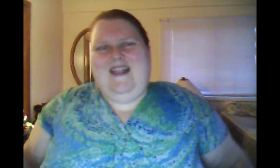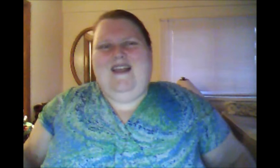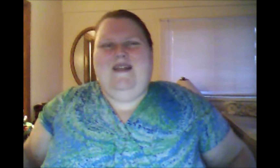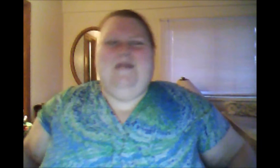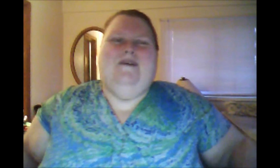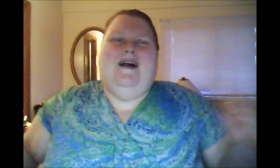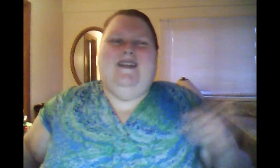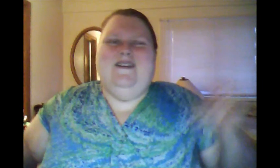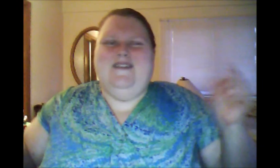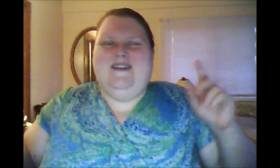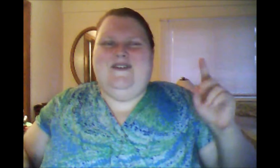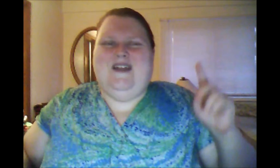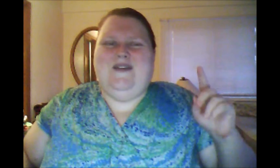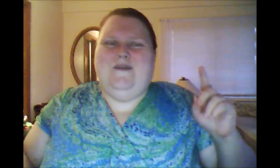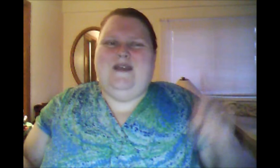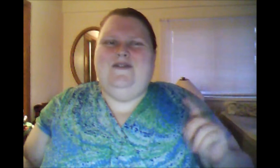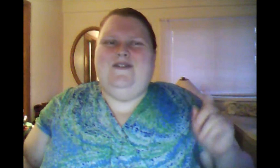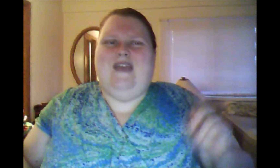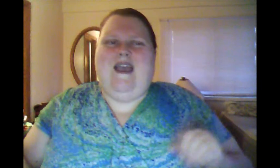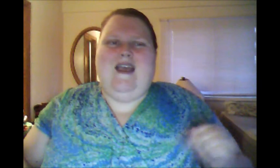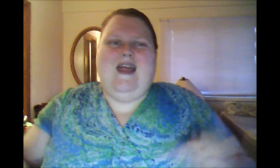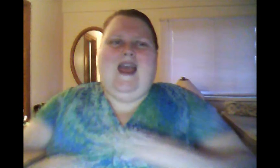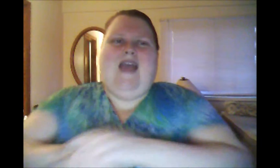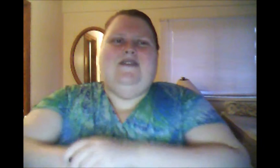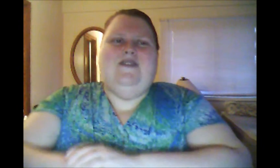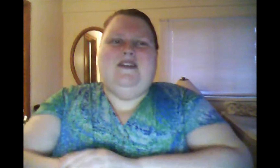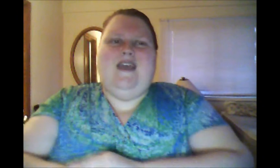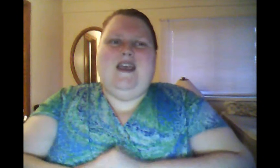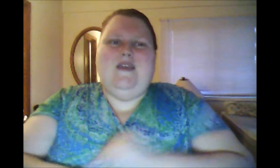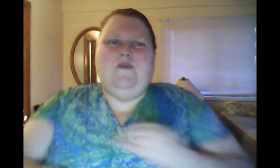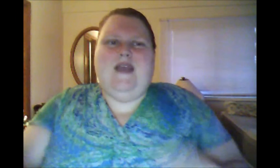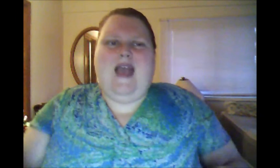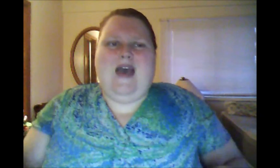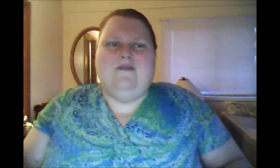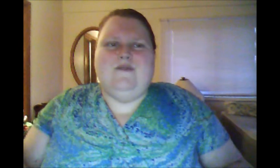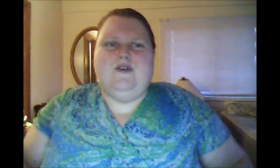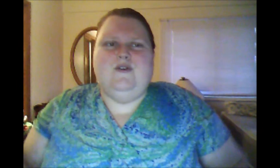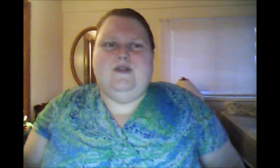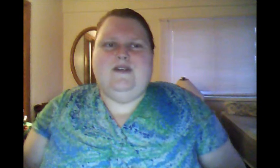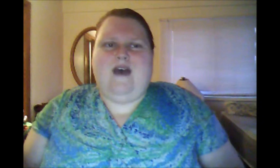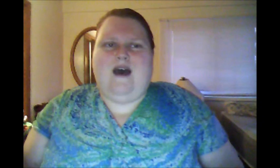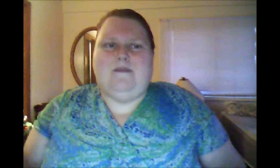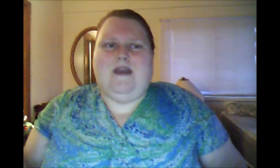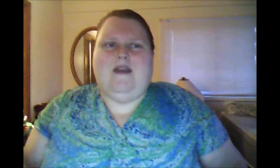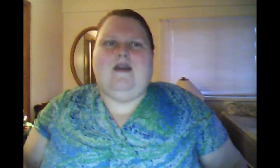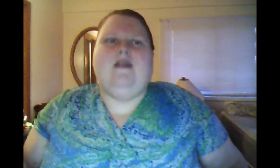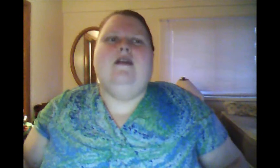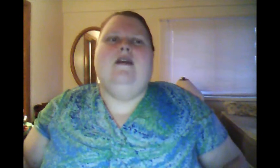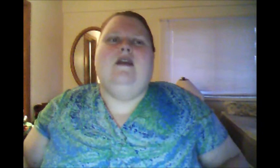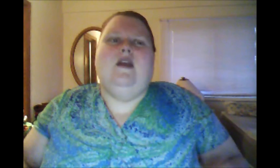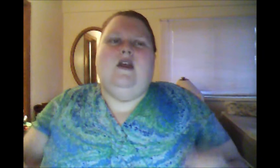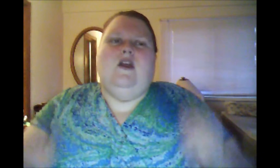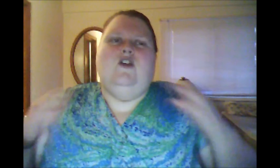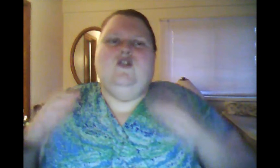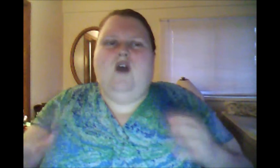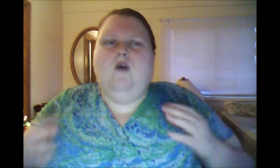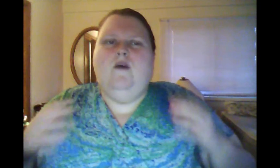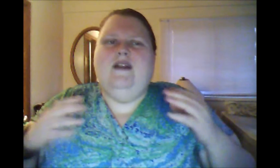Well, here it is another Wednesday, and today we have for you the topic, no one